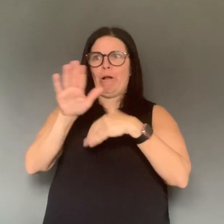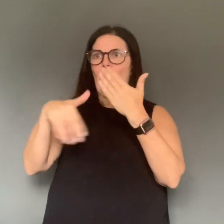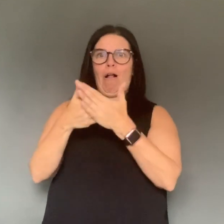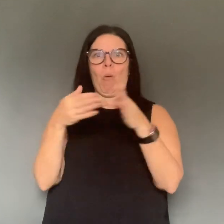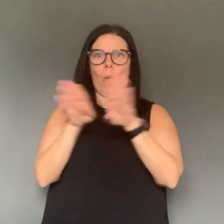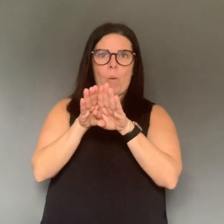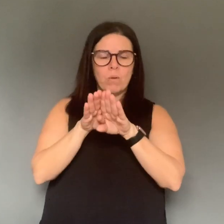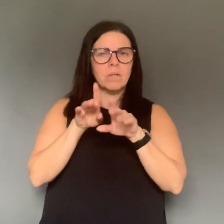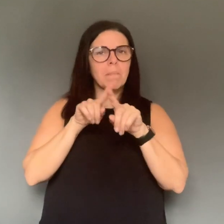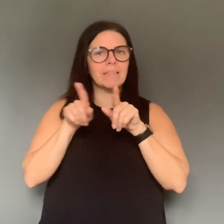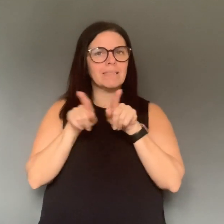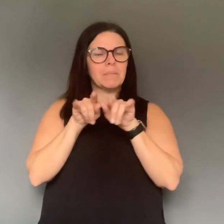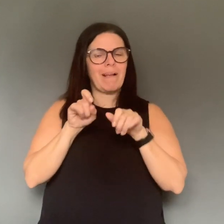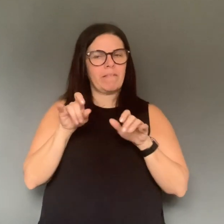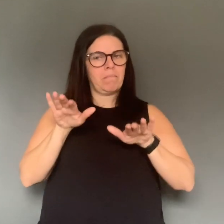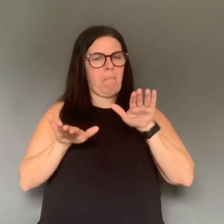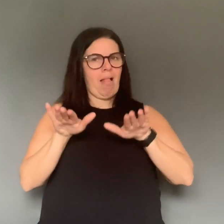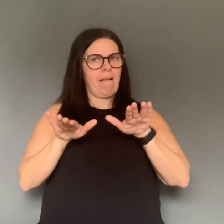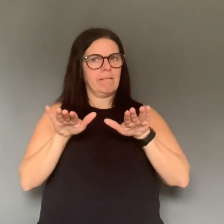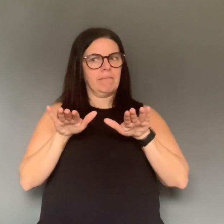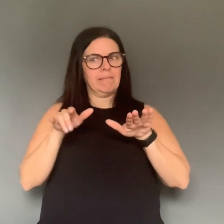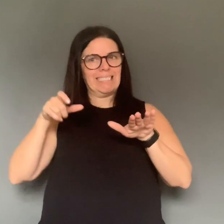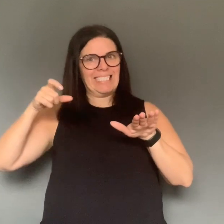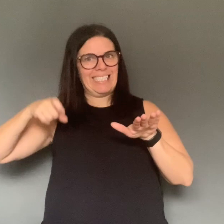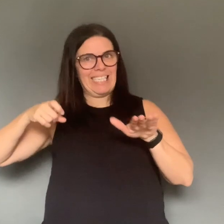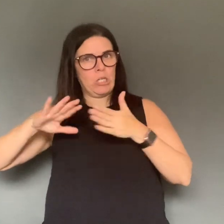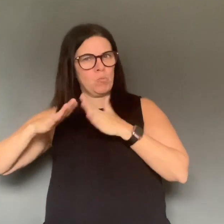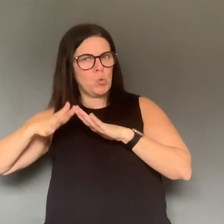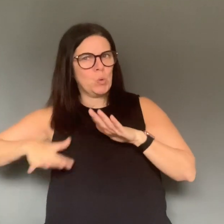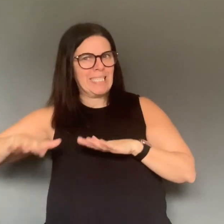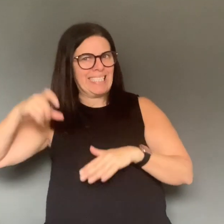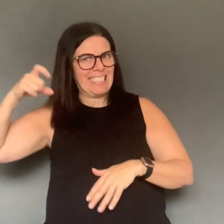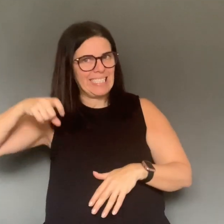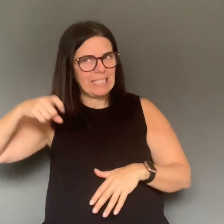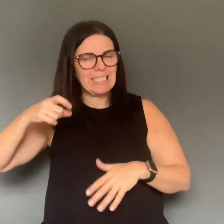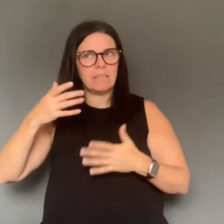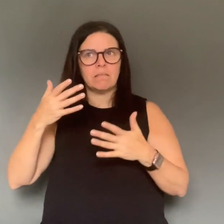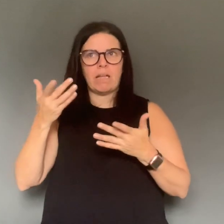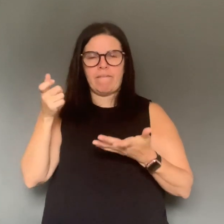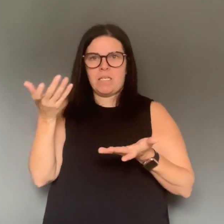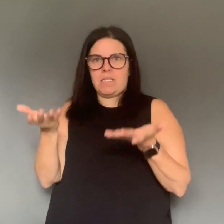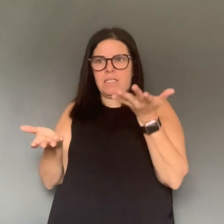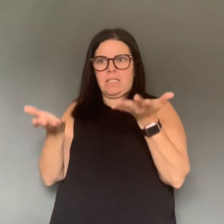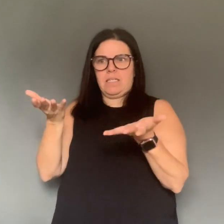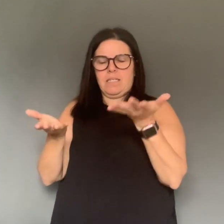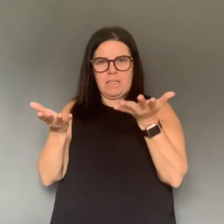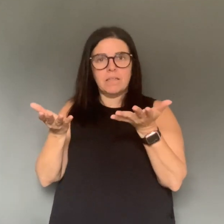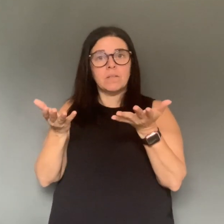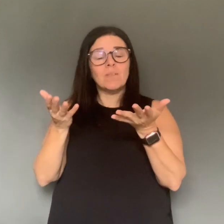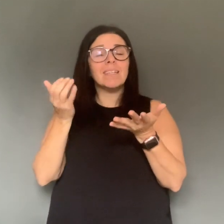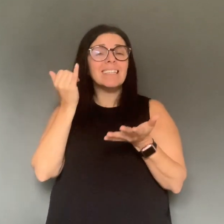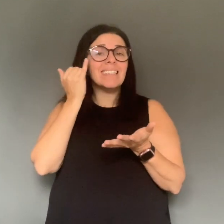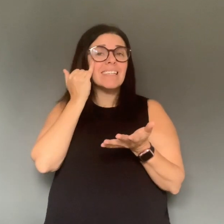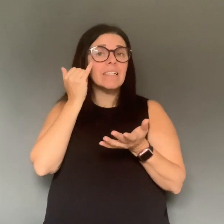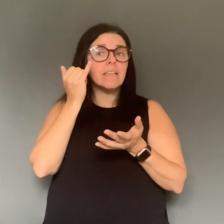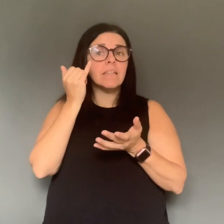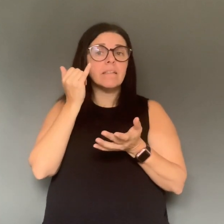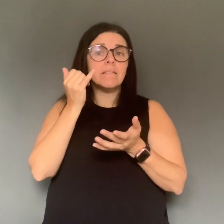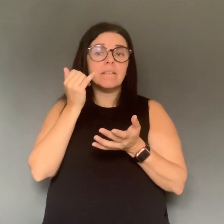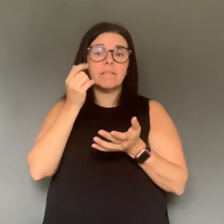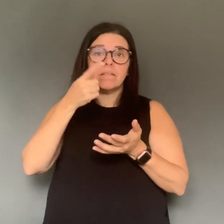we also have to balance it with what is needed for everyone in the community in the better interest of everyone. So I think